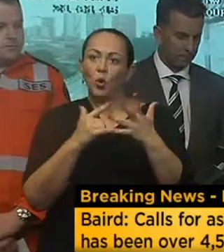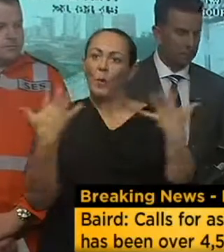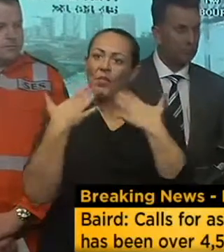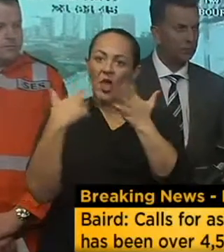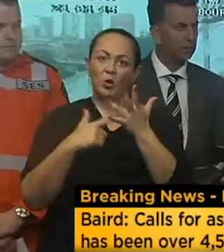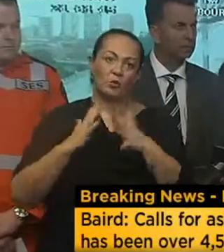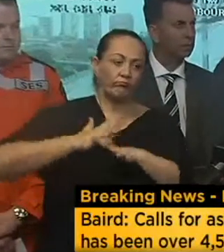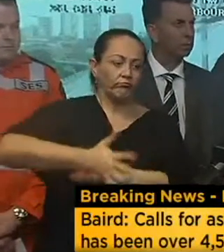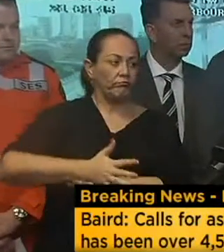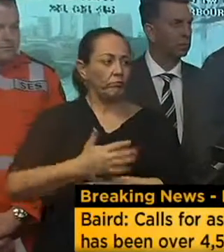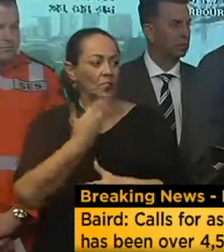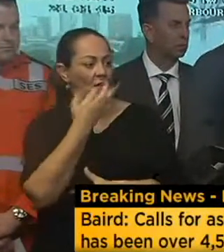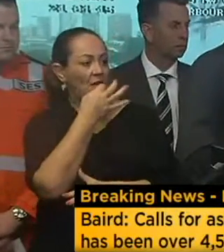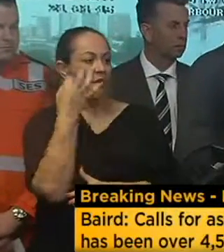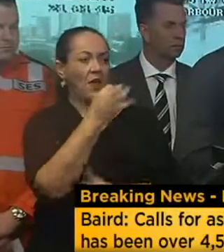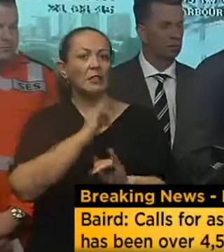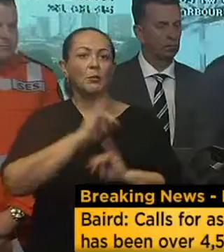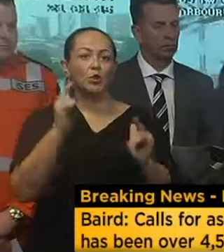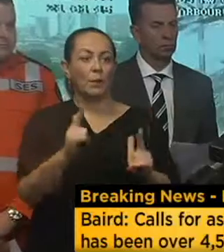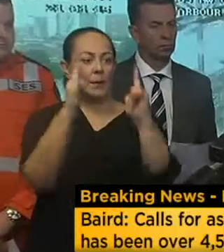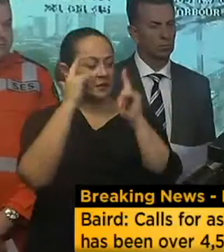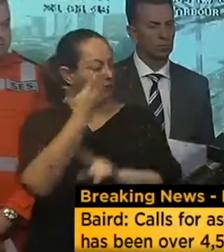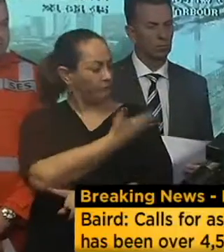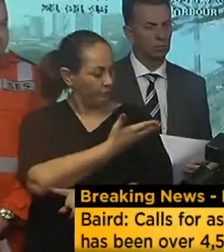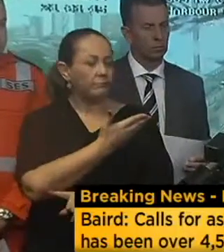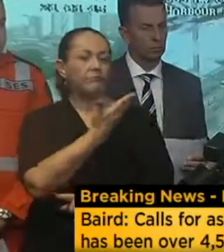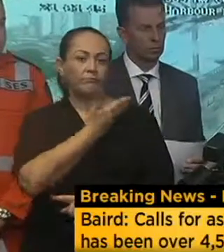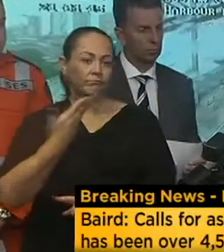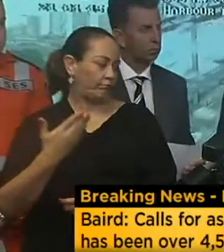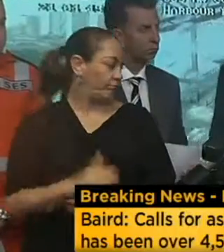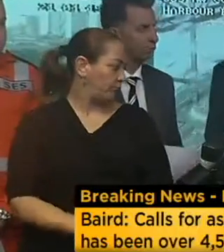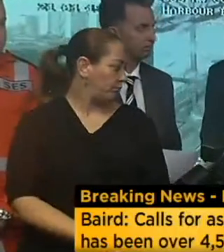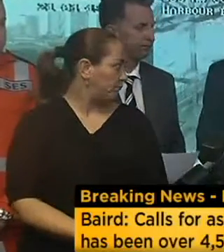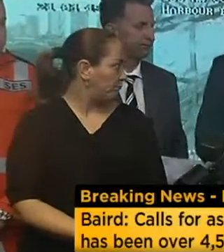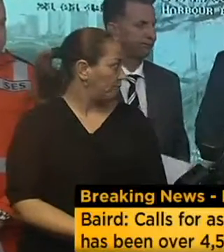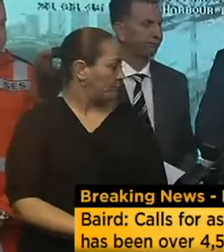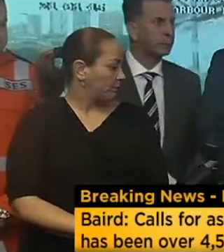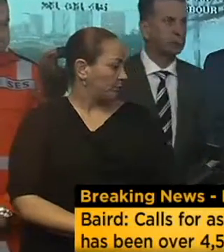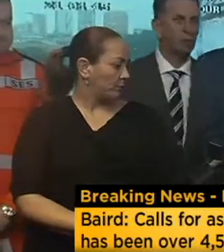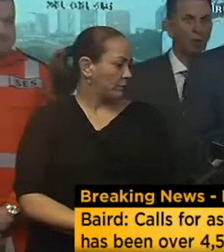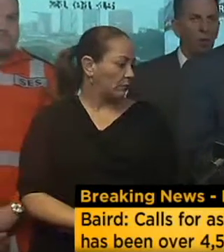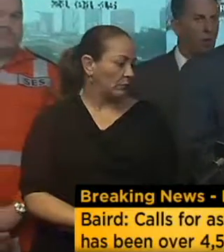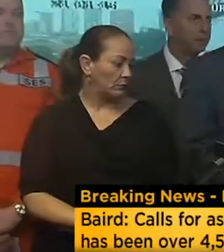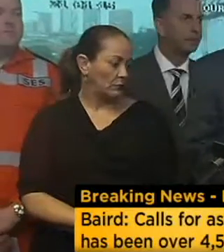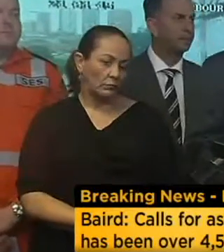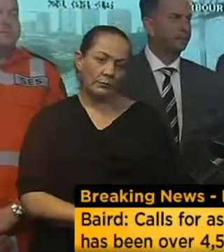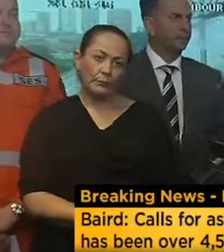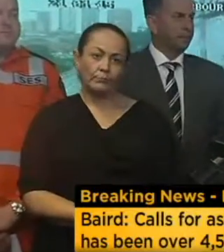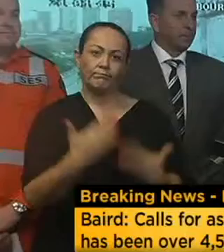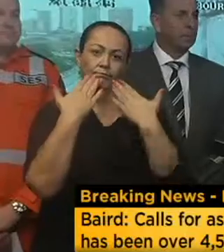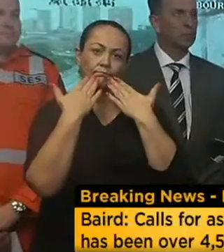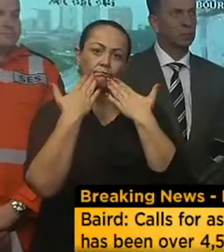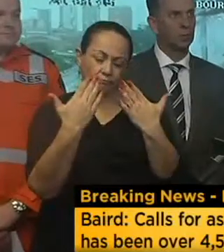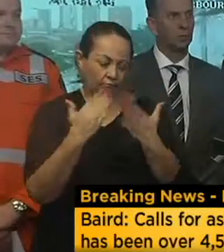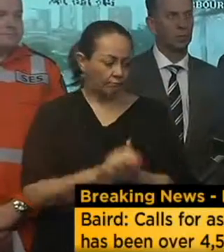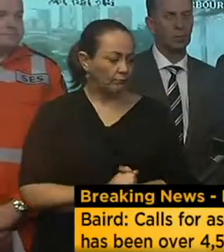I will ask the Emergency Services Minister, the Transport Minister, then the Commissioner so a couple of points. Thank you. Thank you Premier. This